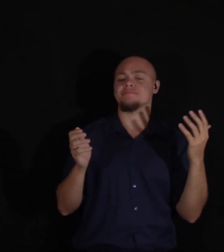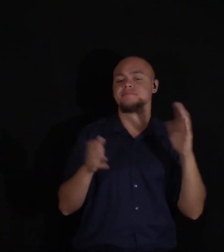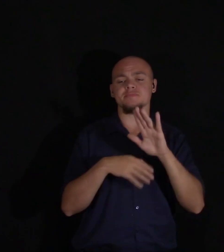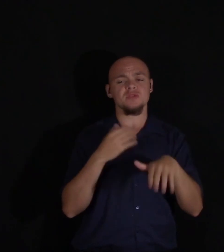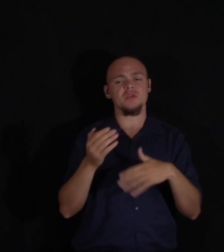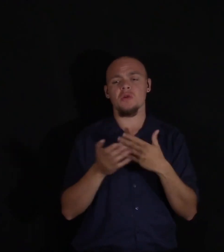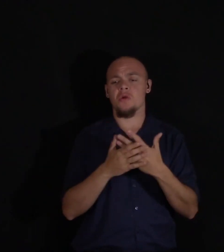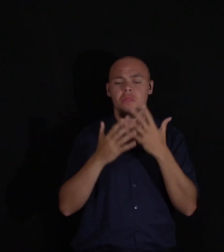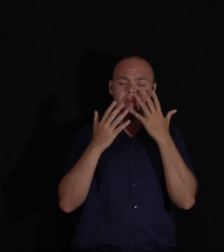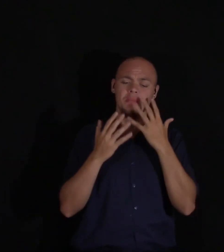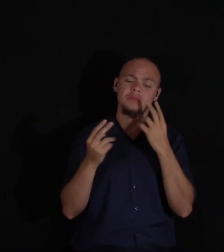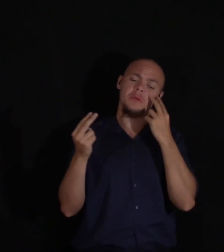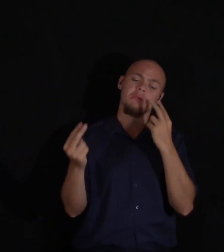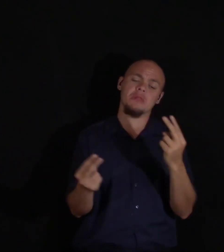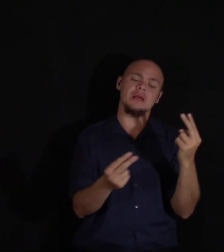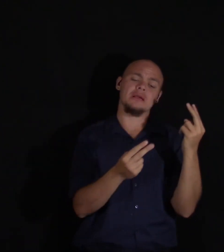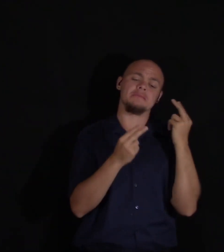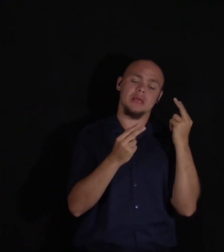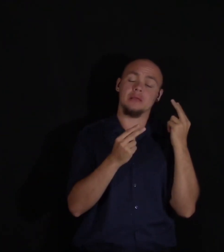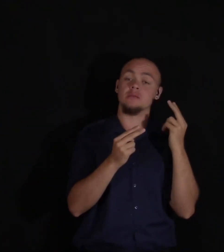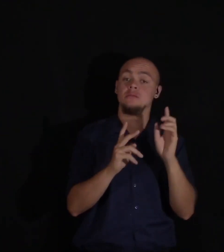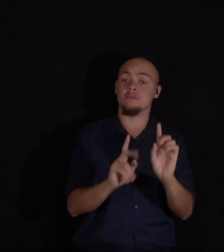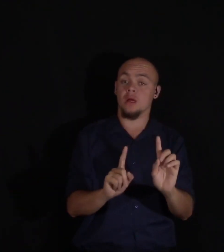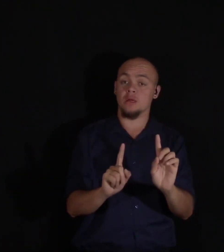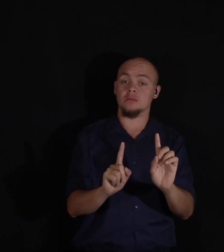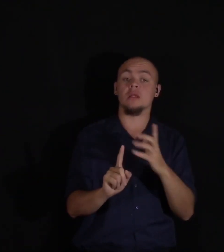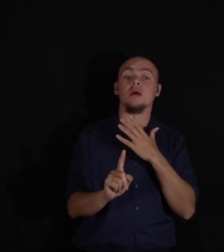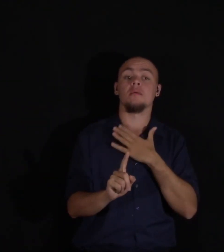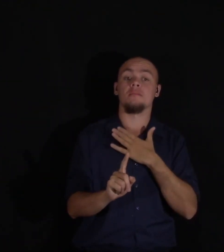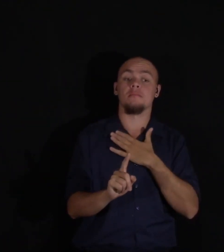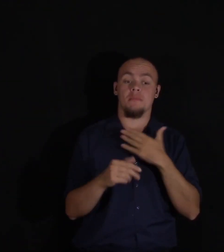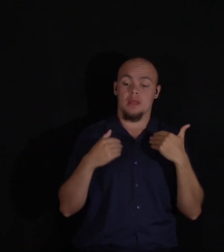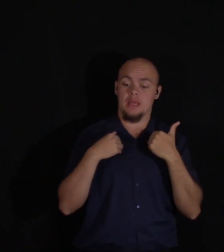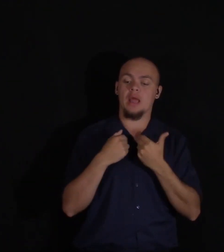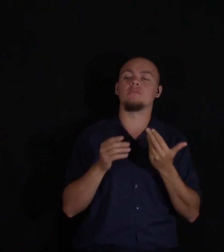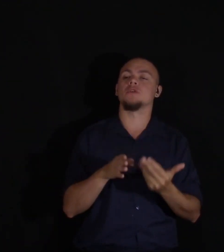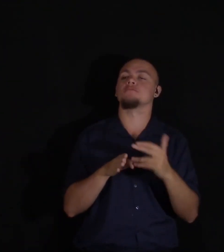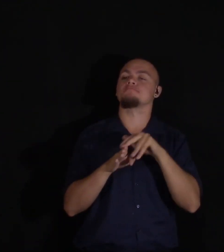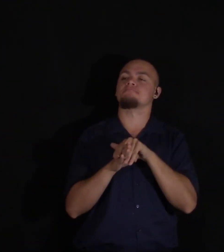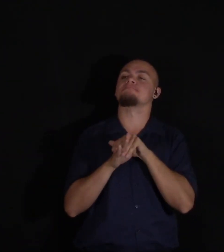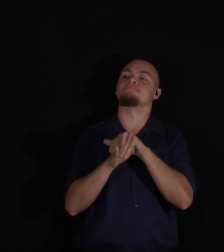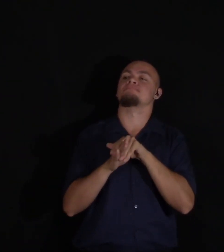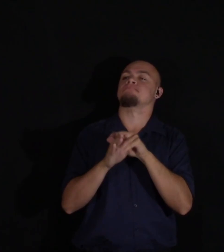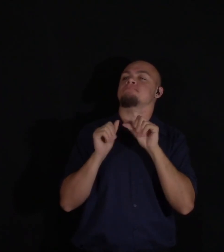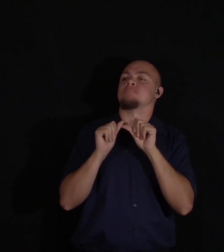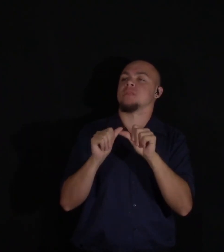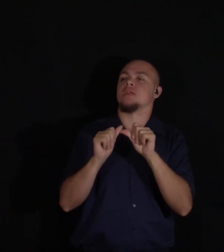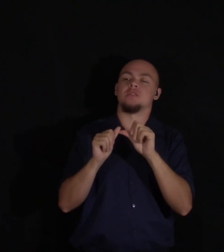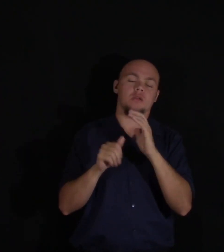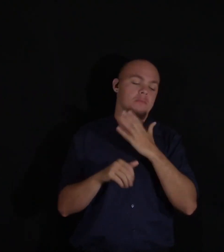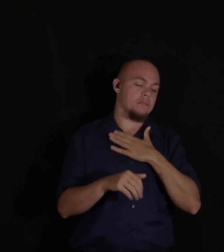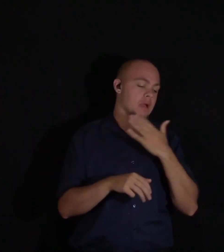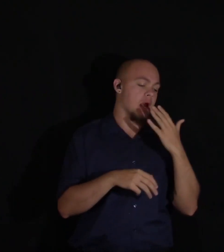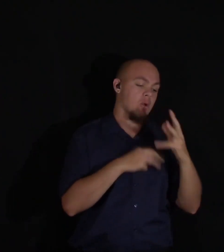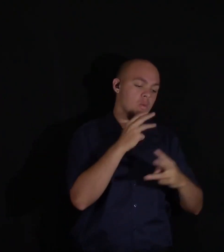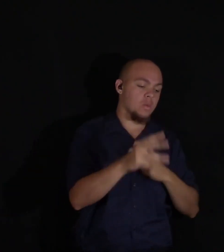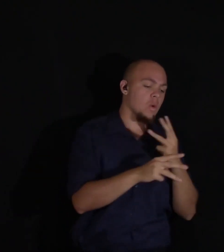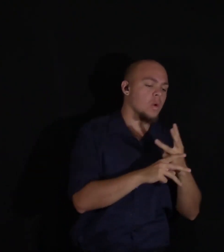reflection. Then I spurred on my animal, striving so to forget the world, my fears, and more than all,